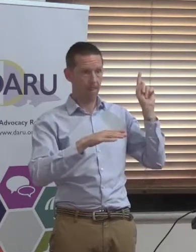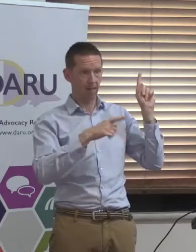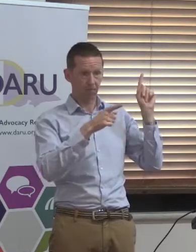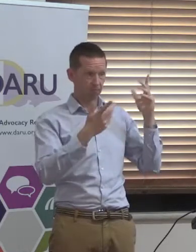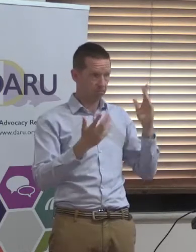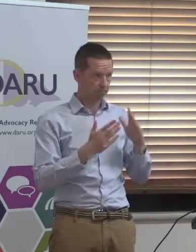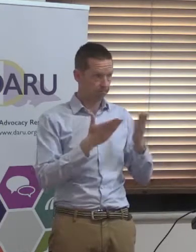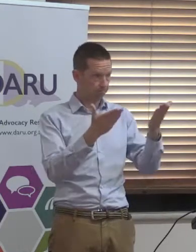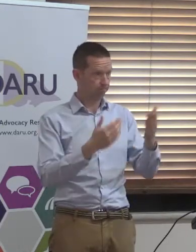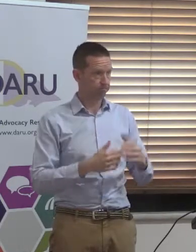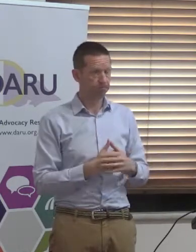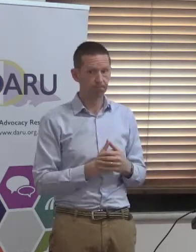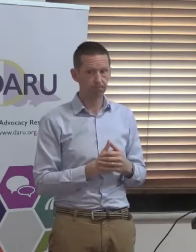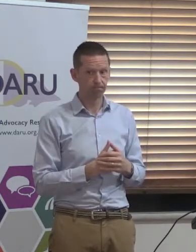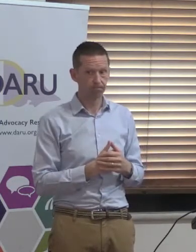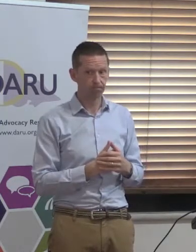So over to you.